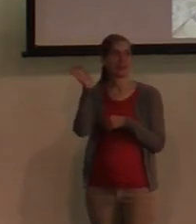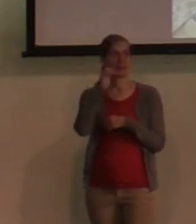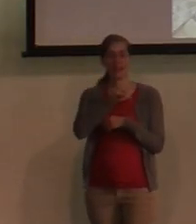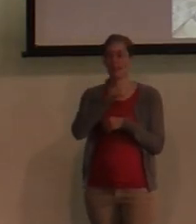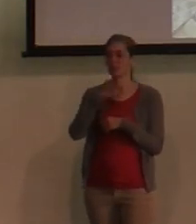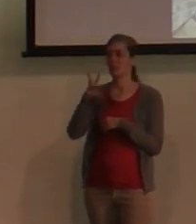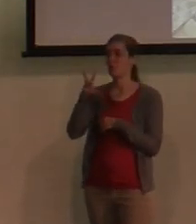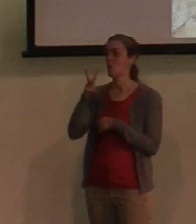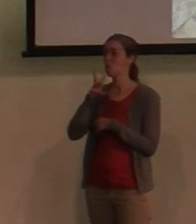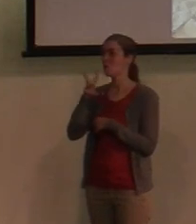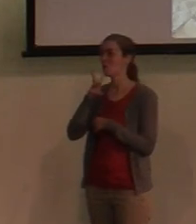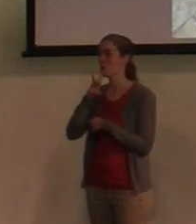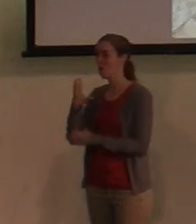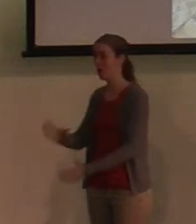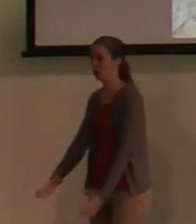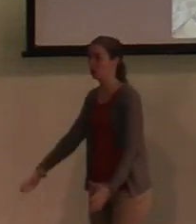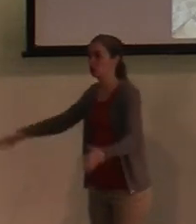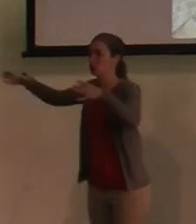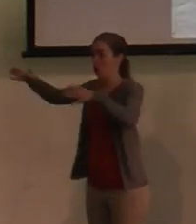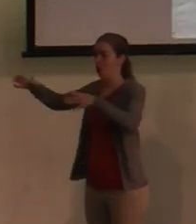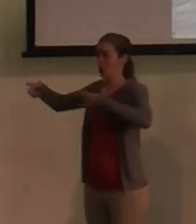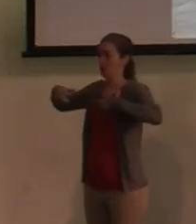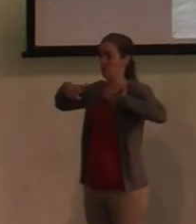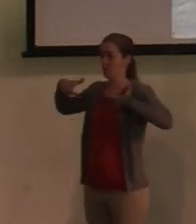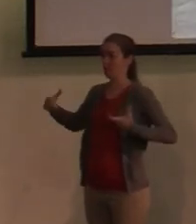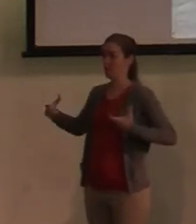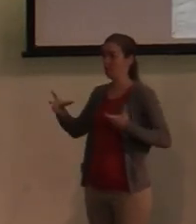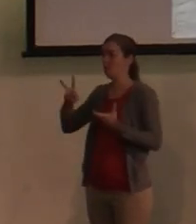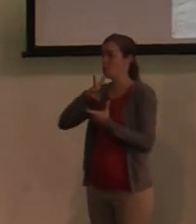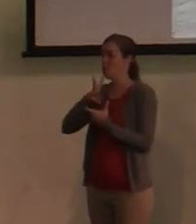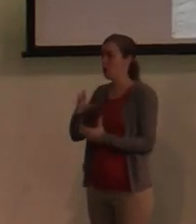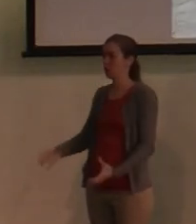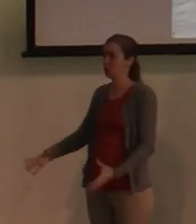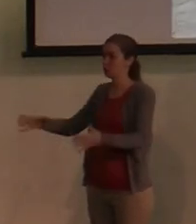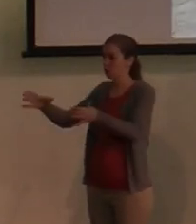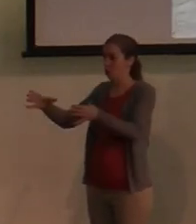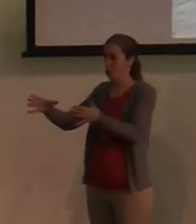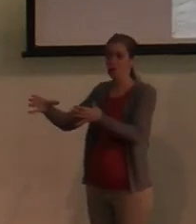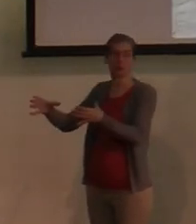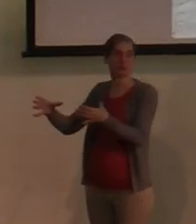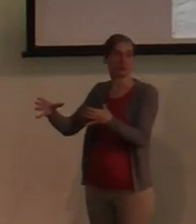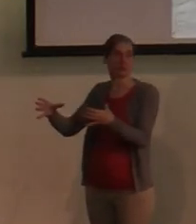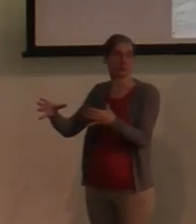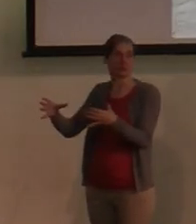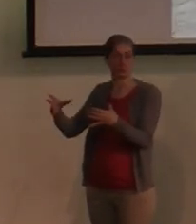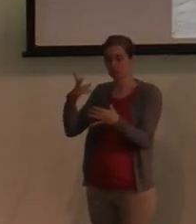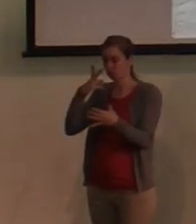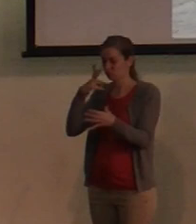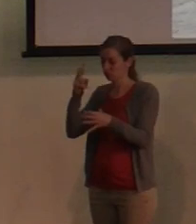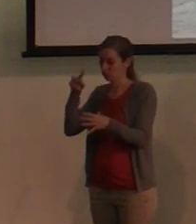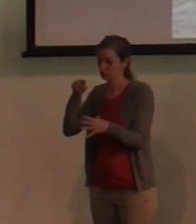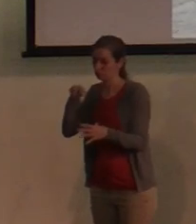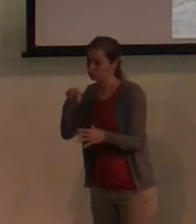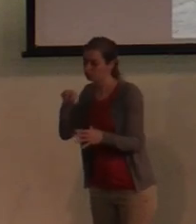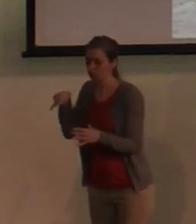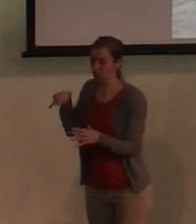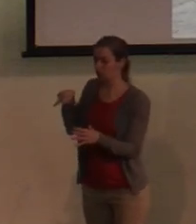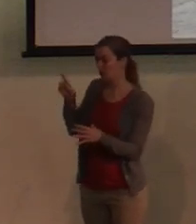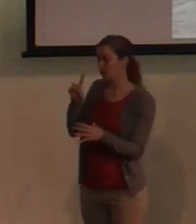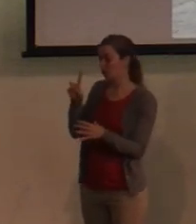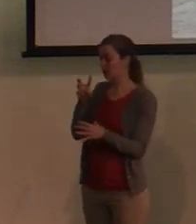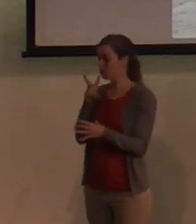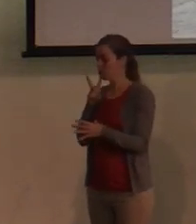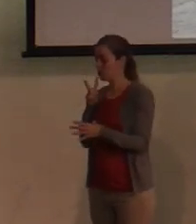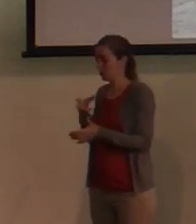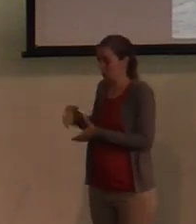jar. OK, that's a giant water jar. You look in there, that's how that's where all of the water would have